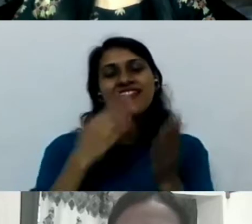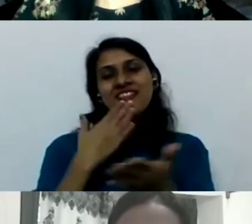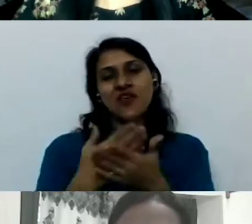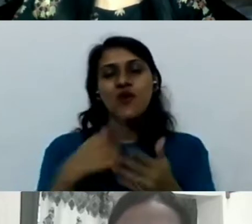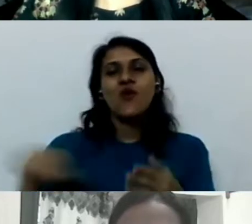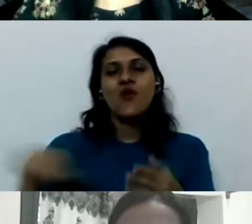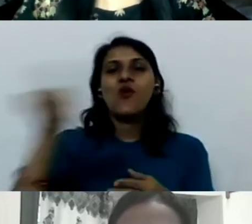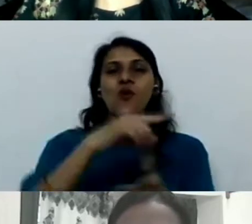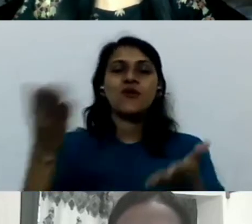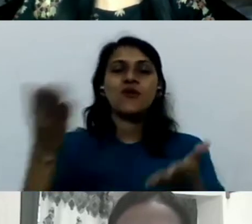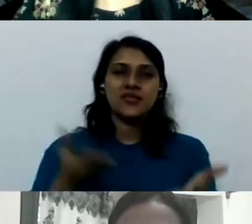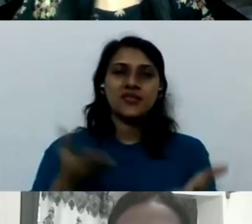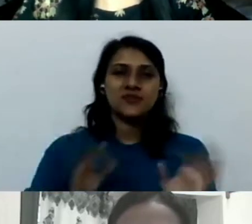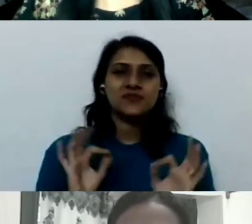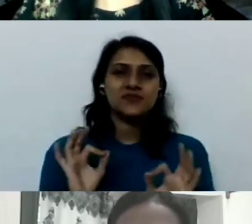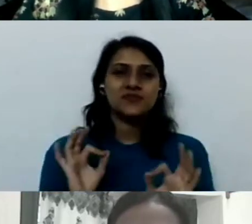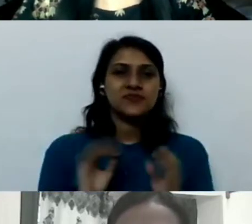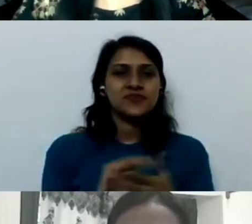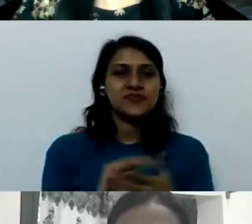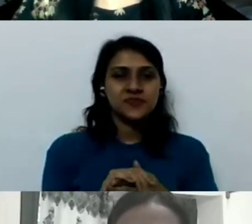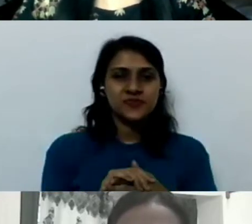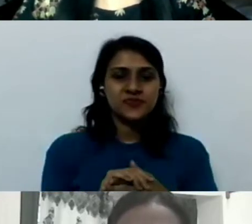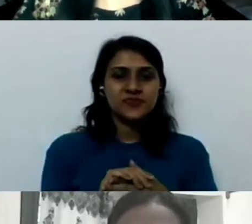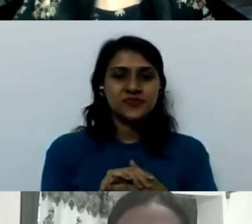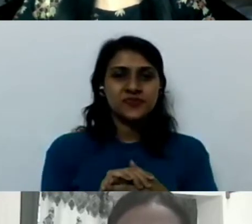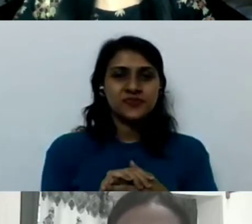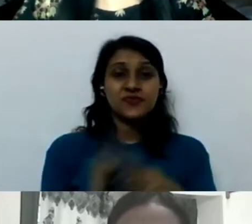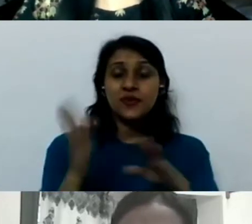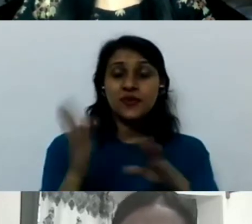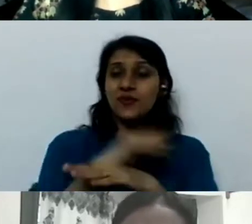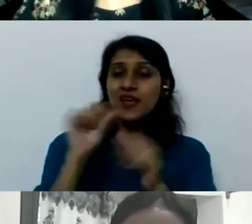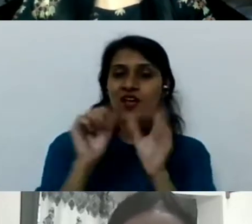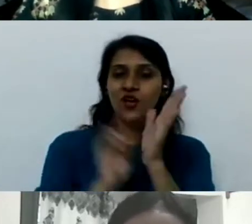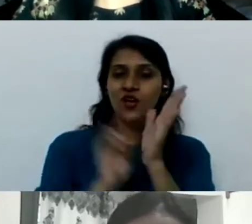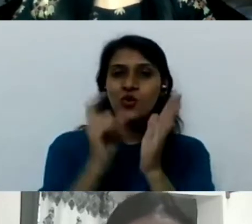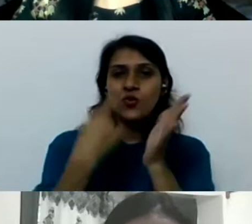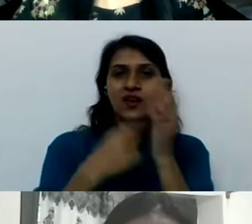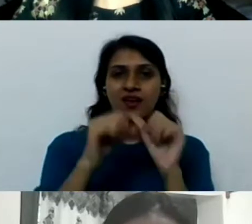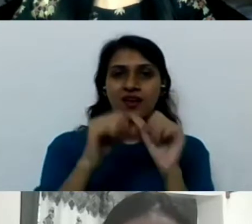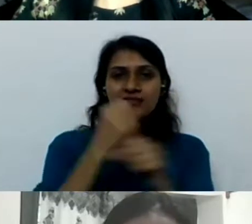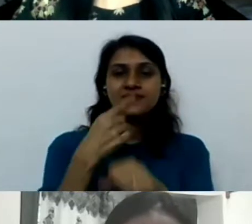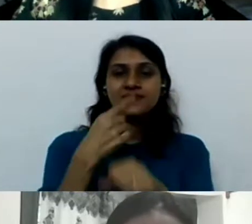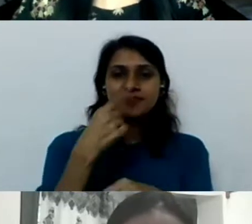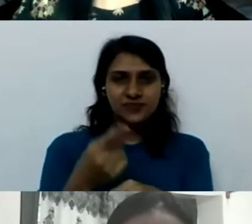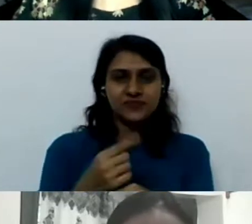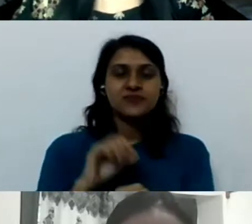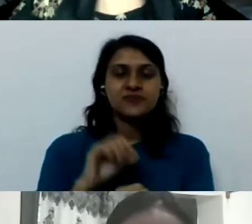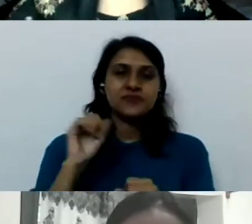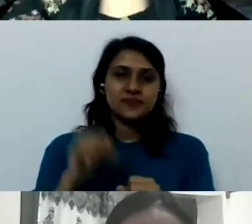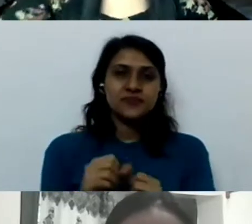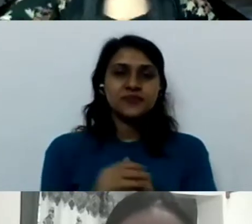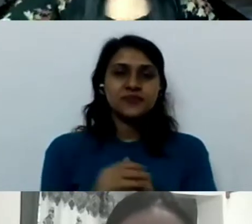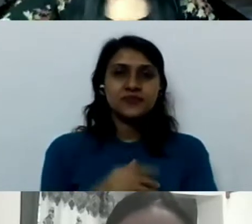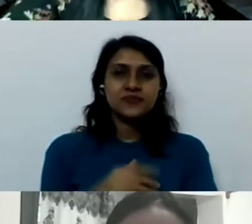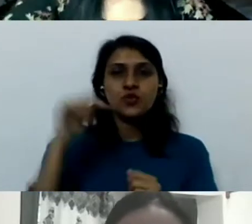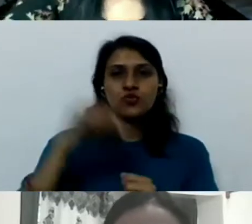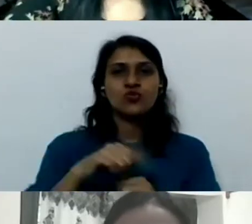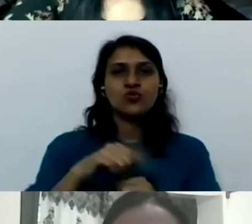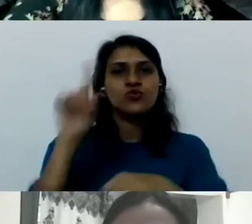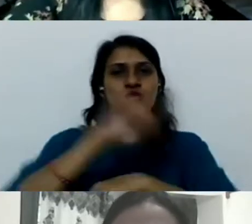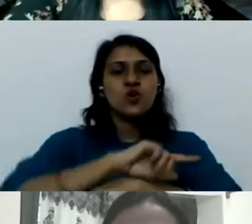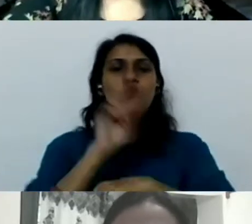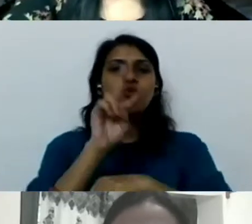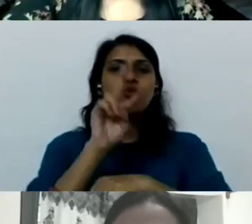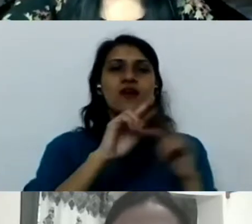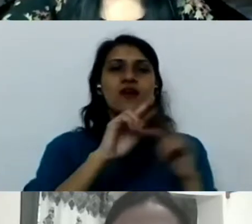and uh as an rag has just pointed out uh that we have two sessions merge education